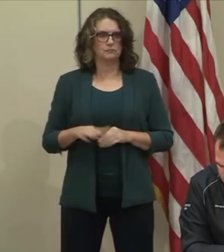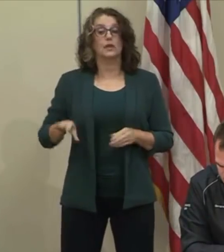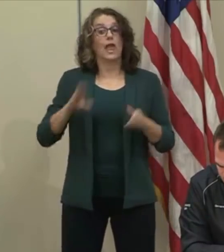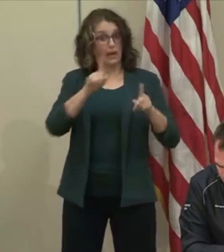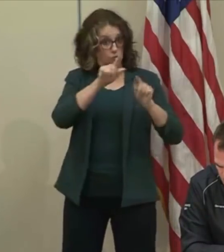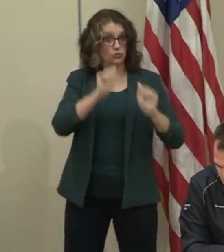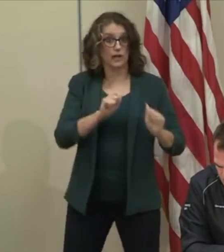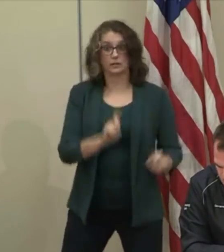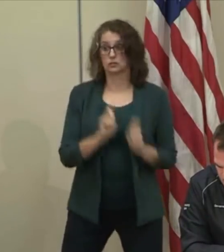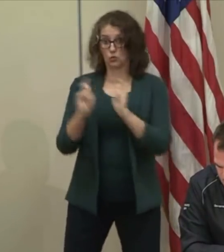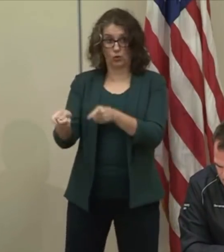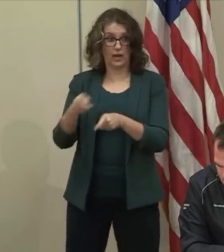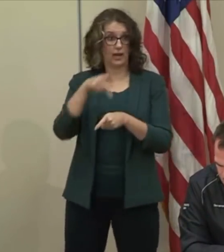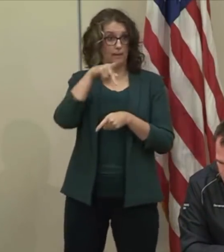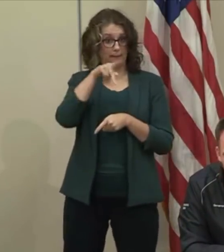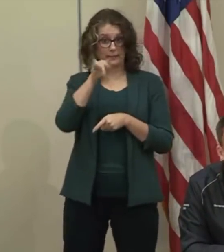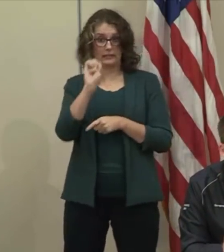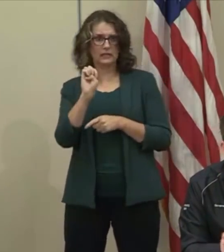citizens.